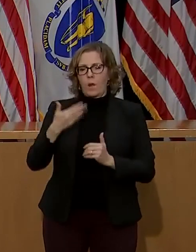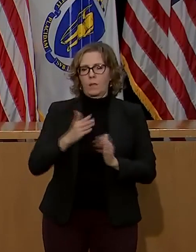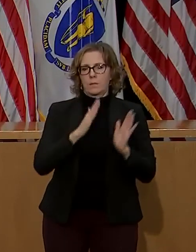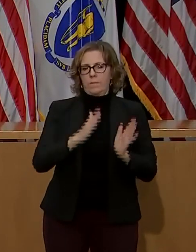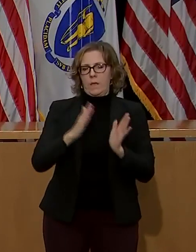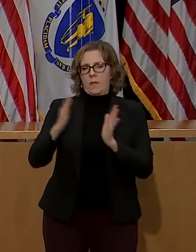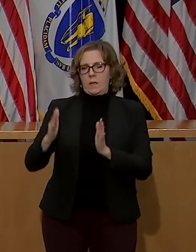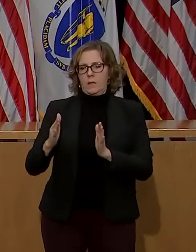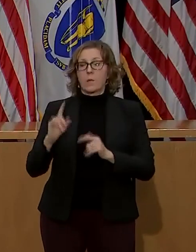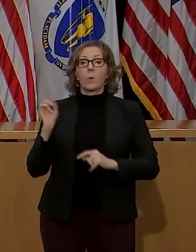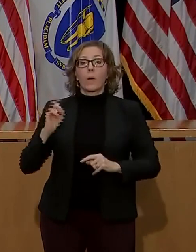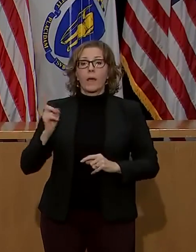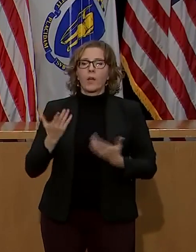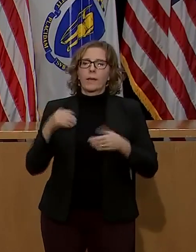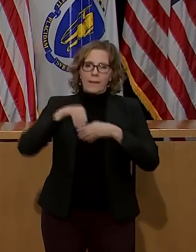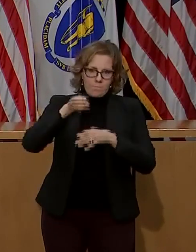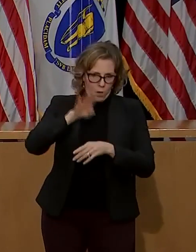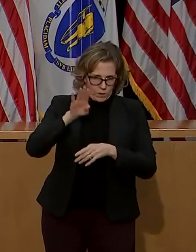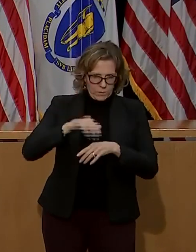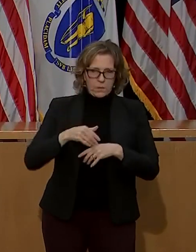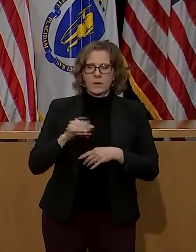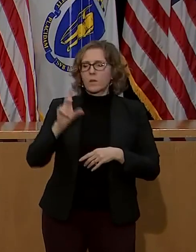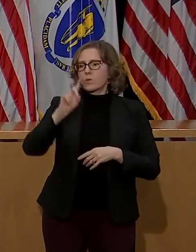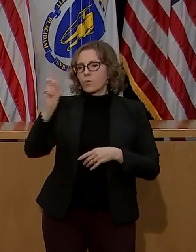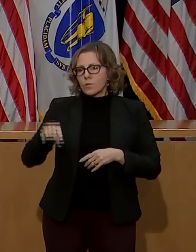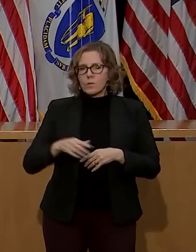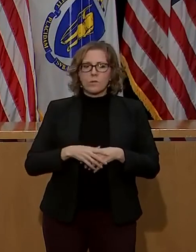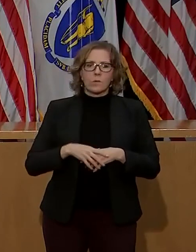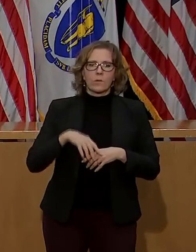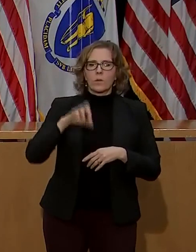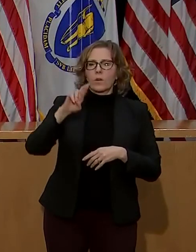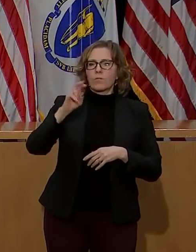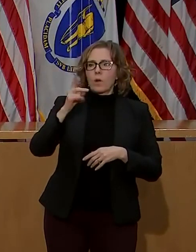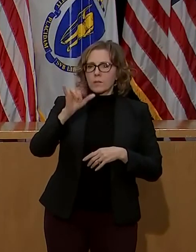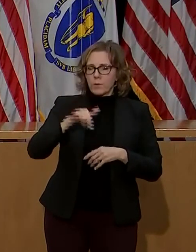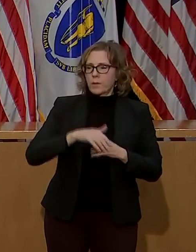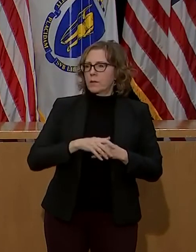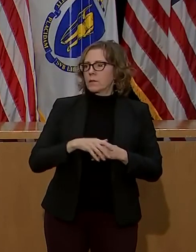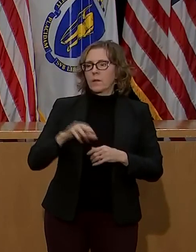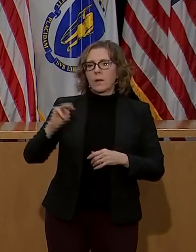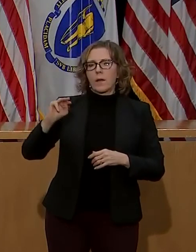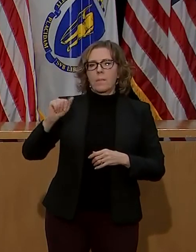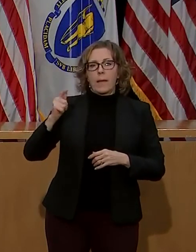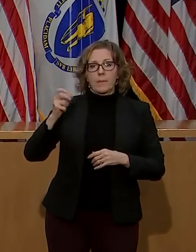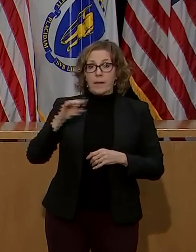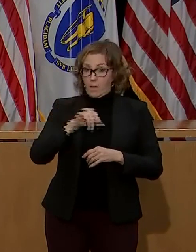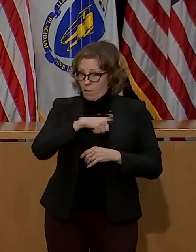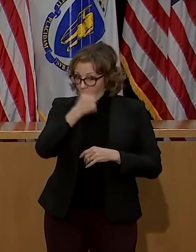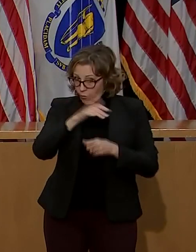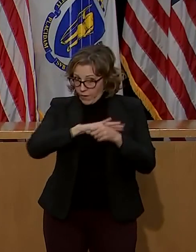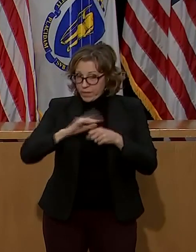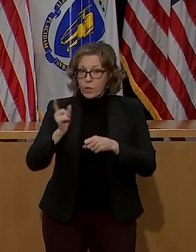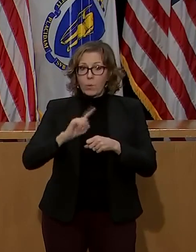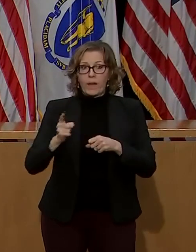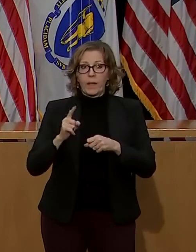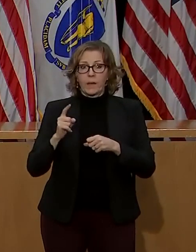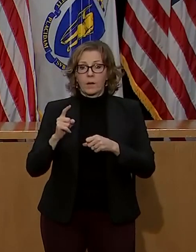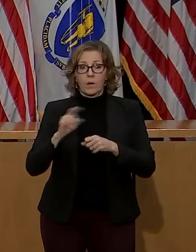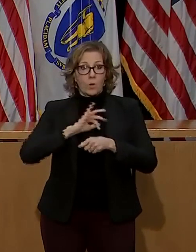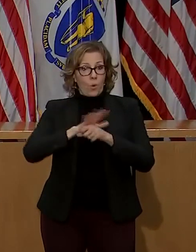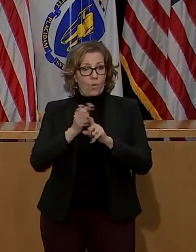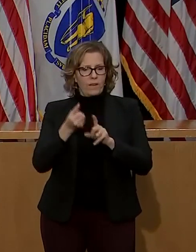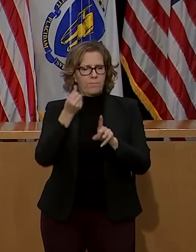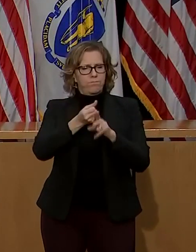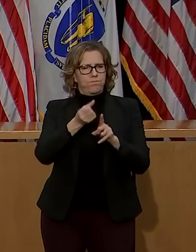communities like Dorchester, Roxbury, Mattapan, and other hard-hit communities outside of Boston. Lastly, we